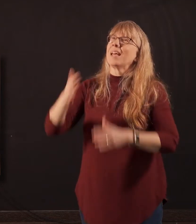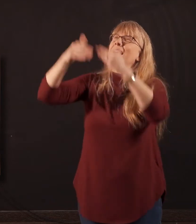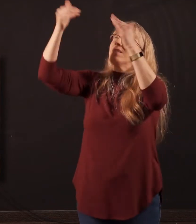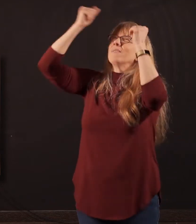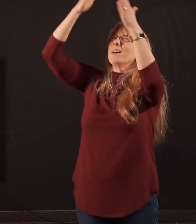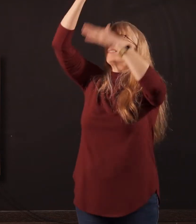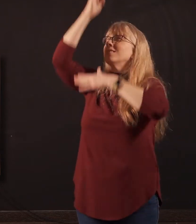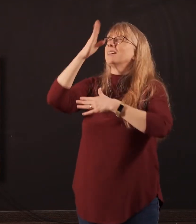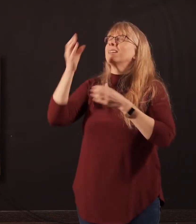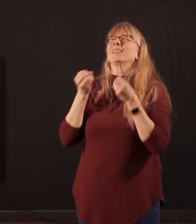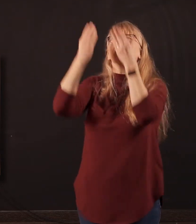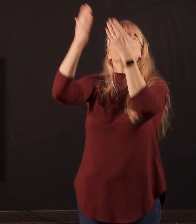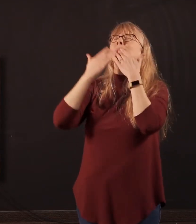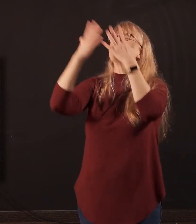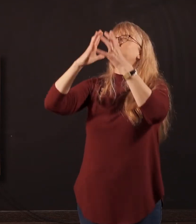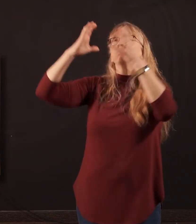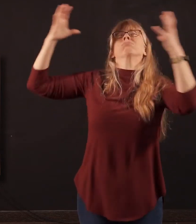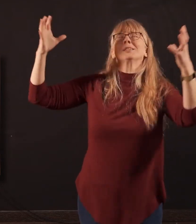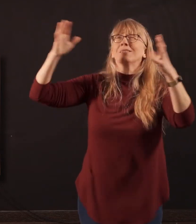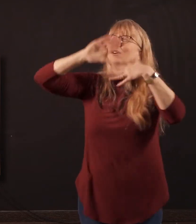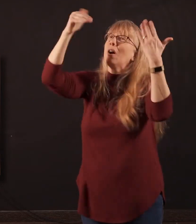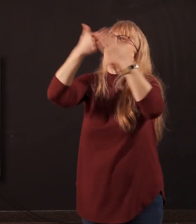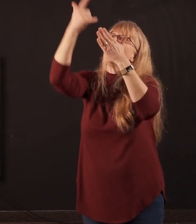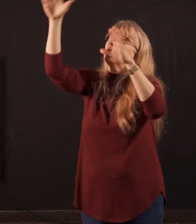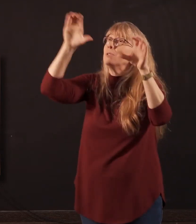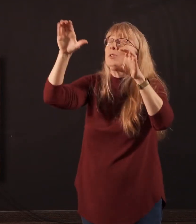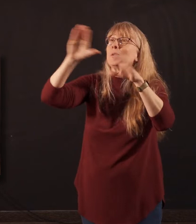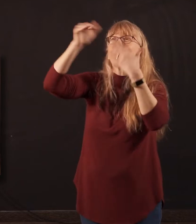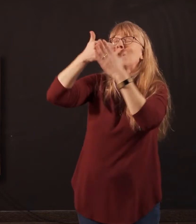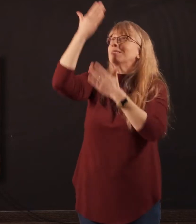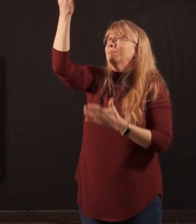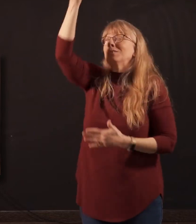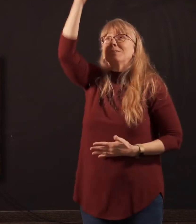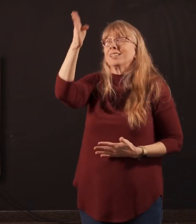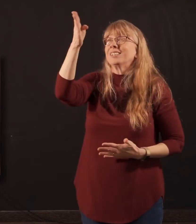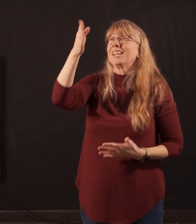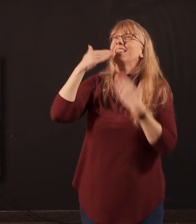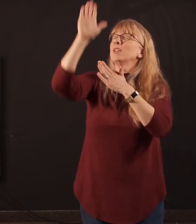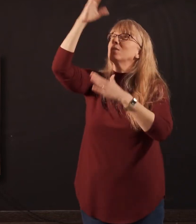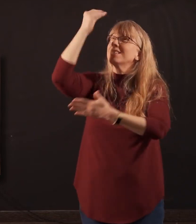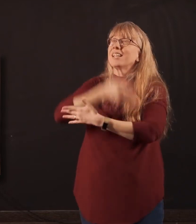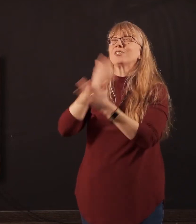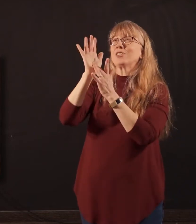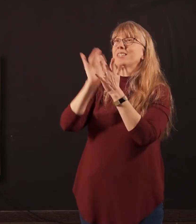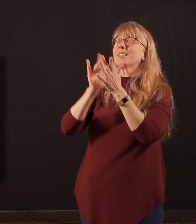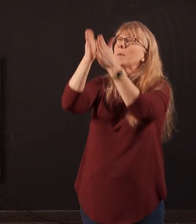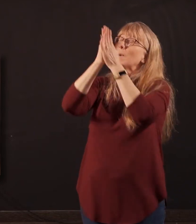God, we give you great thanks for all that you do and for all that you are. We thank you for your son, Jesus. And we pray this morning, God, that you